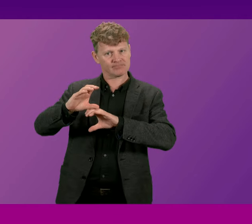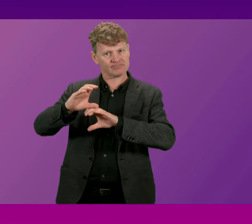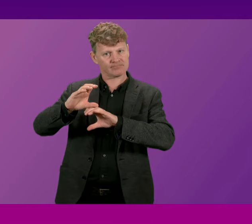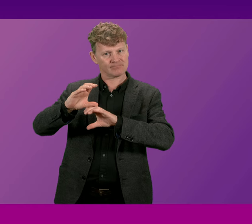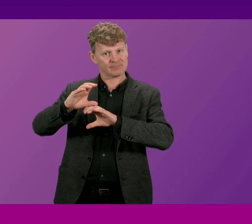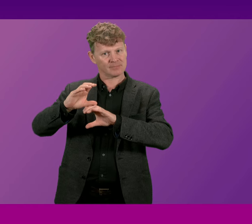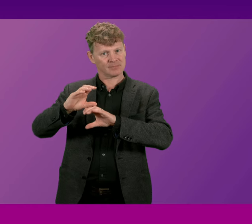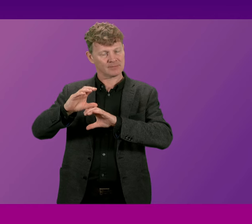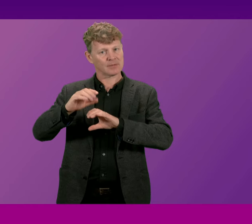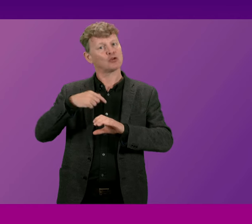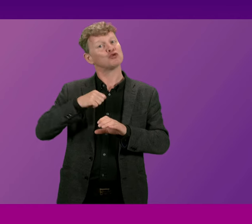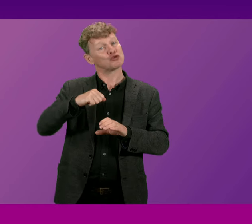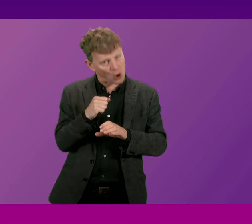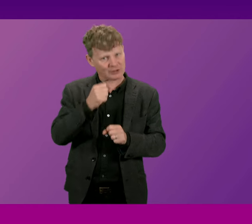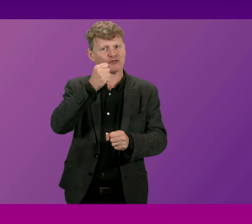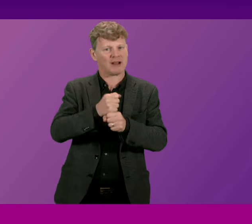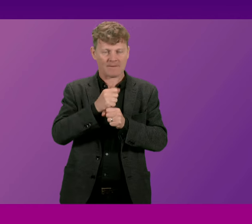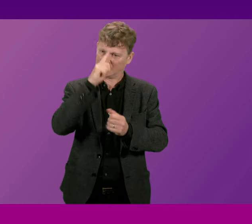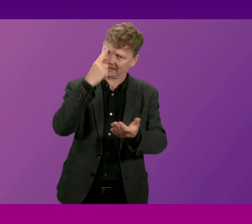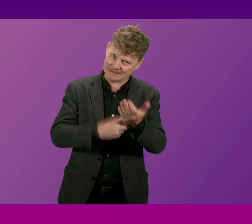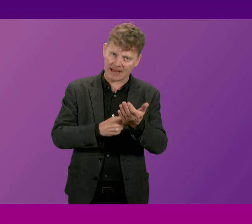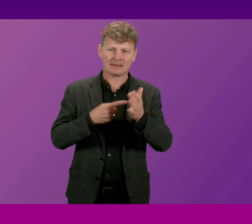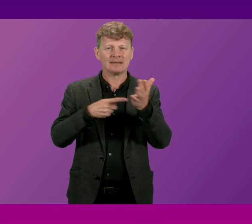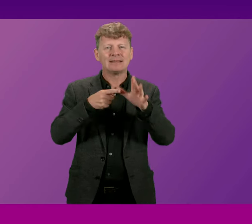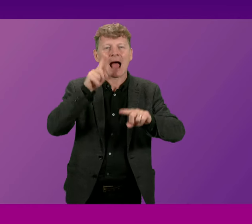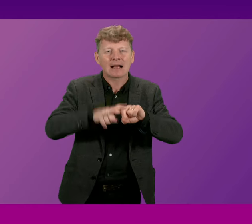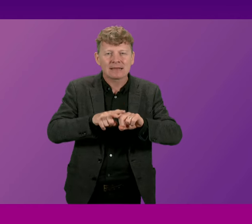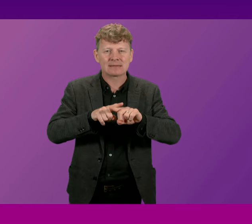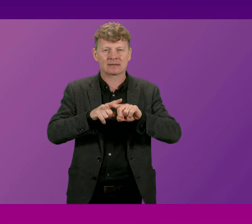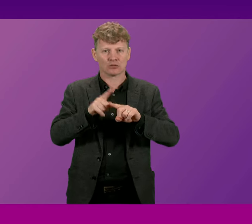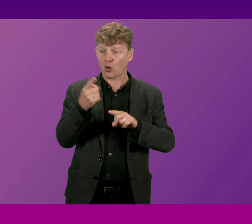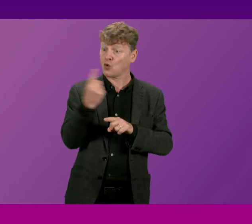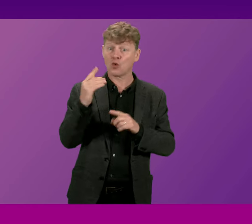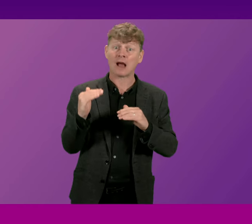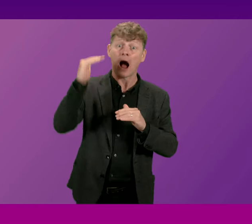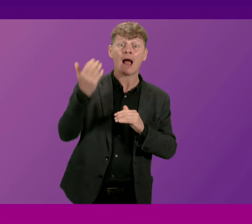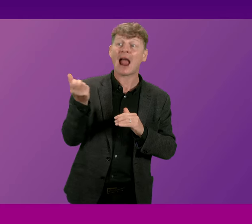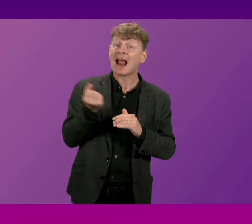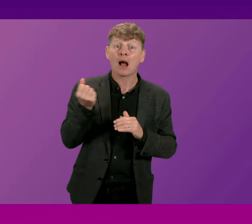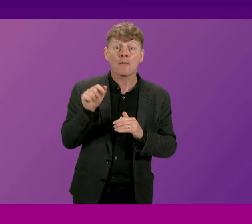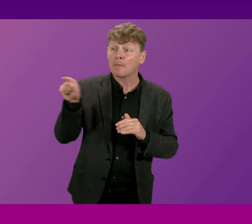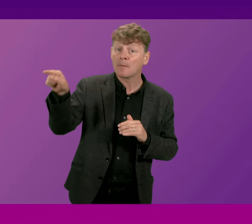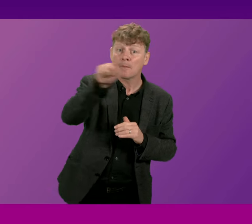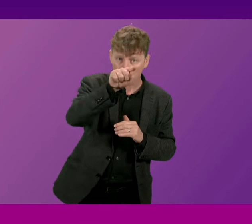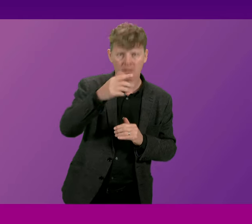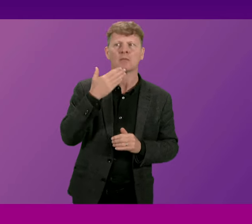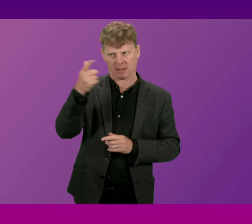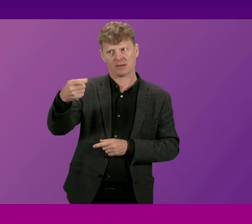of the decisions that the government in Scotland has taken about taxation where we've asked those on higher income higher incomes